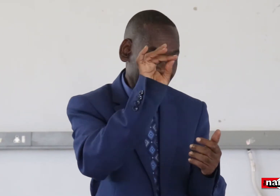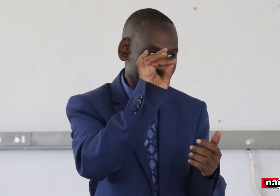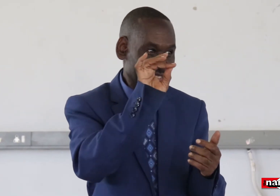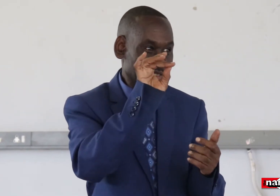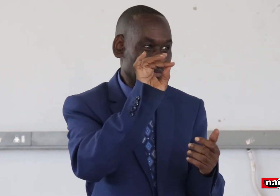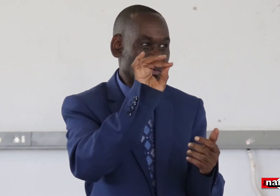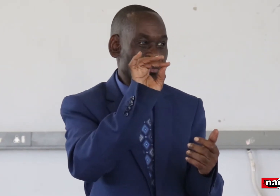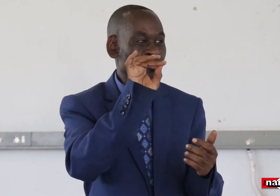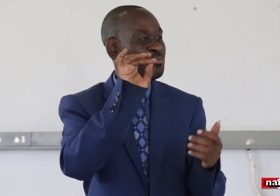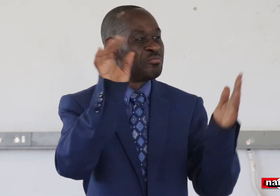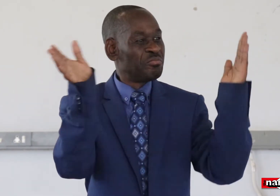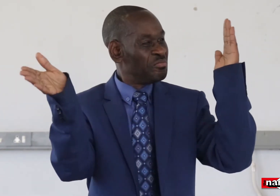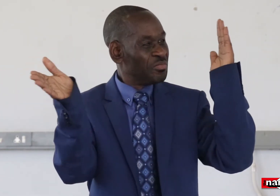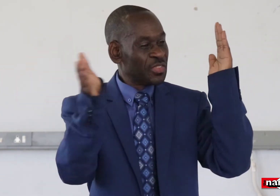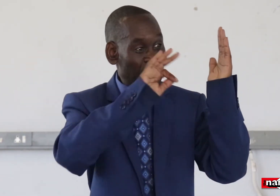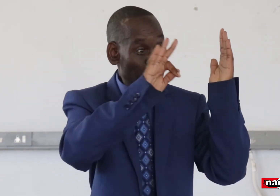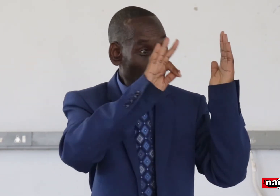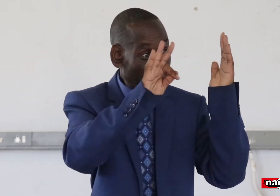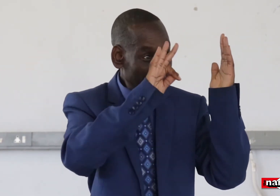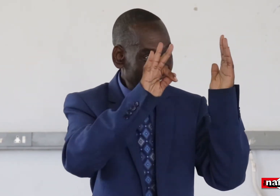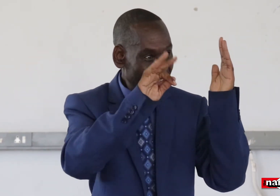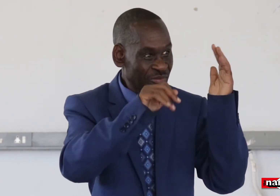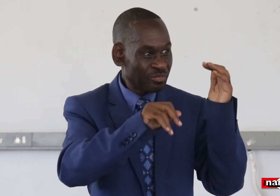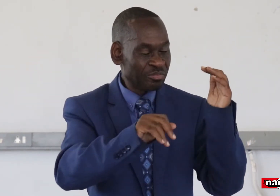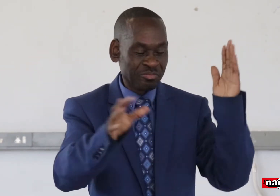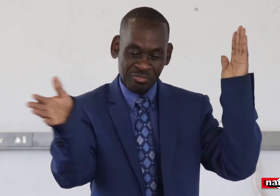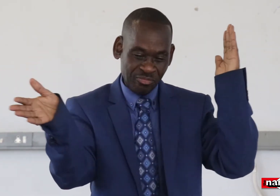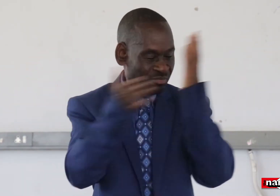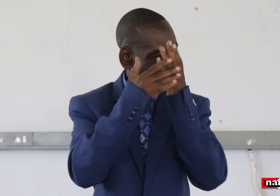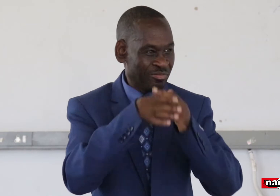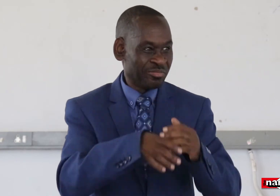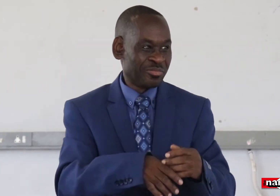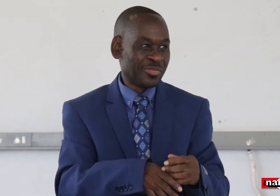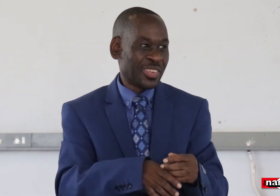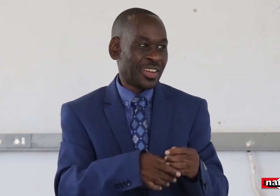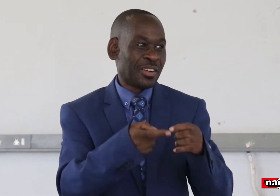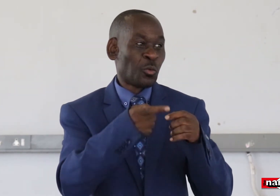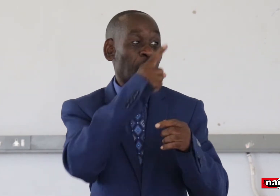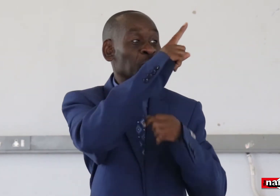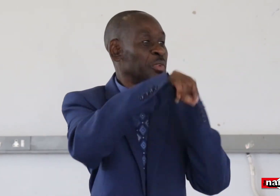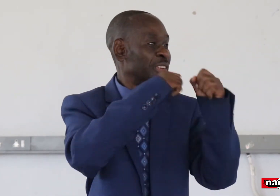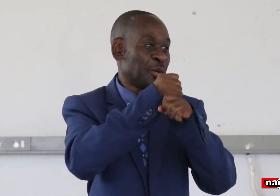In 2017. That piece was...